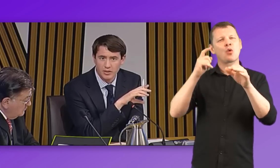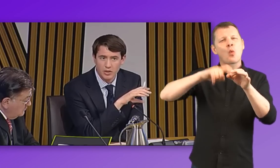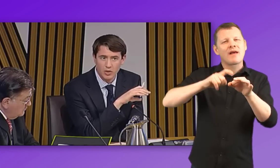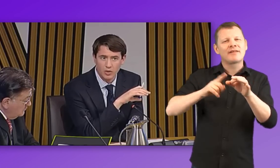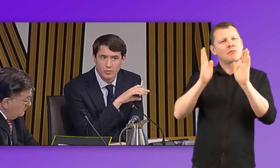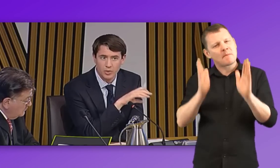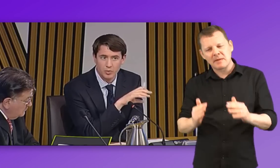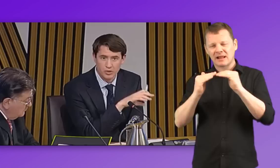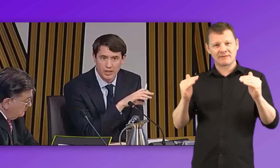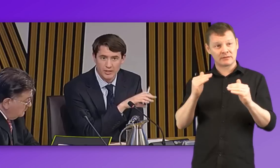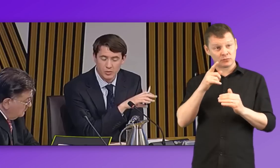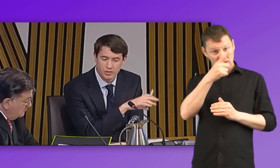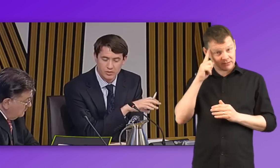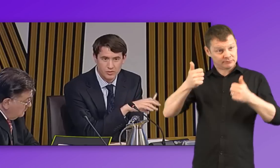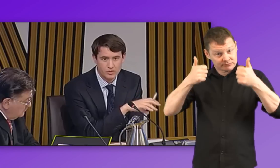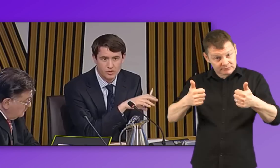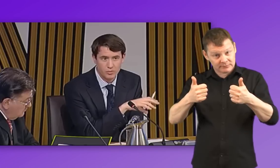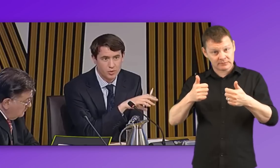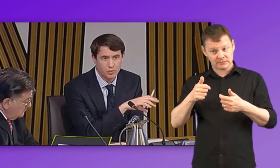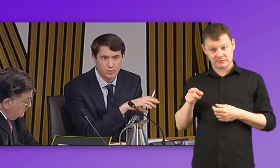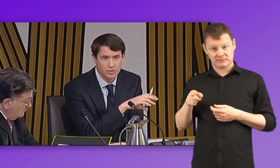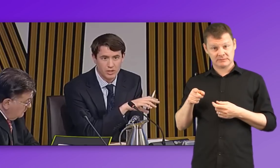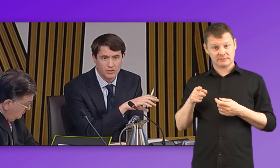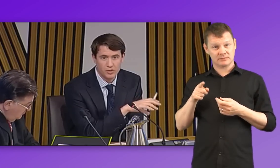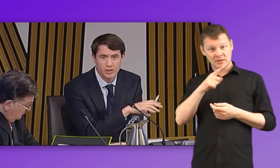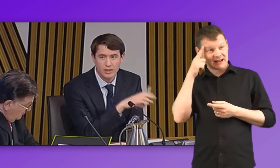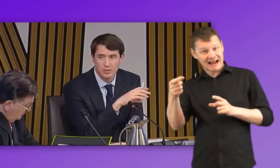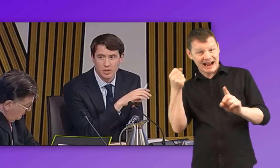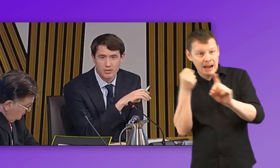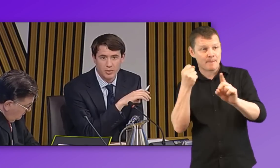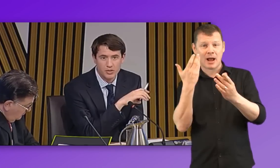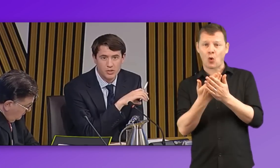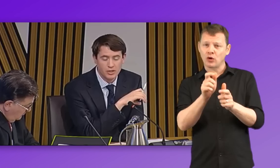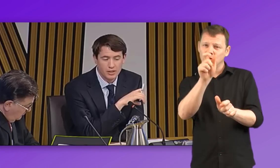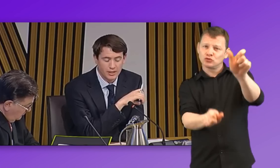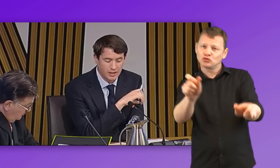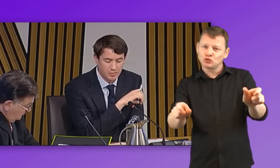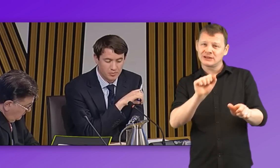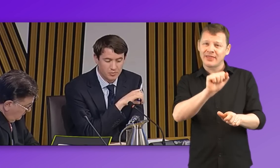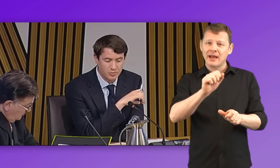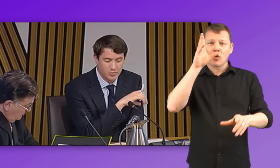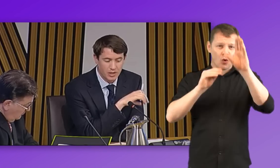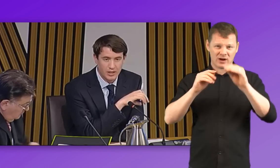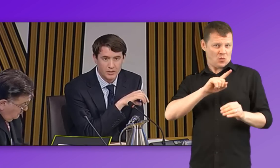on pupils learning when some pupils themselves have a much higher